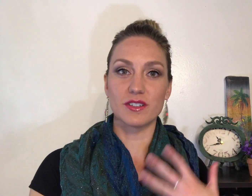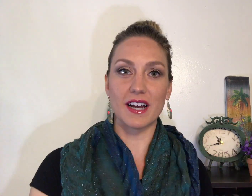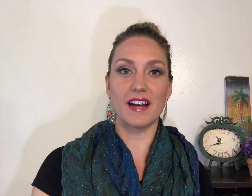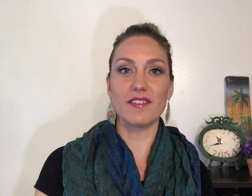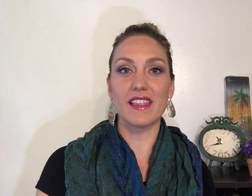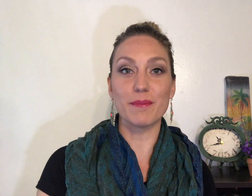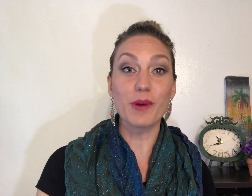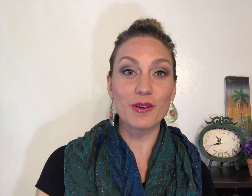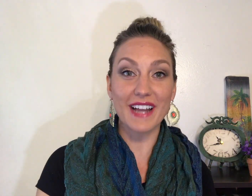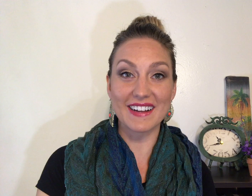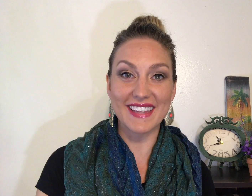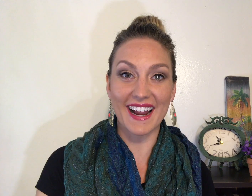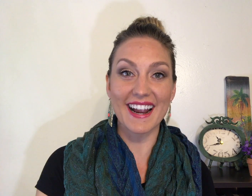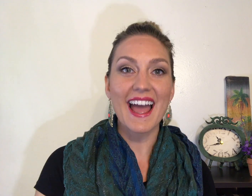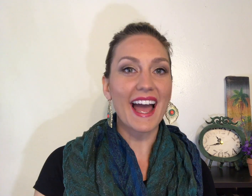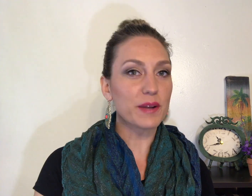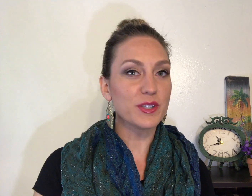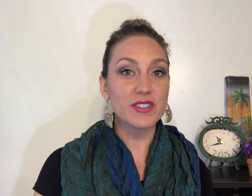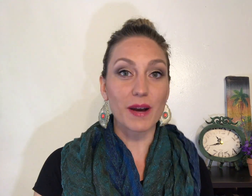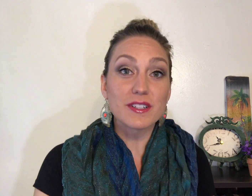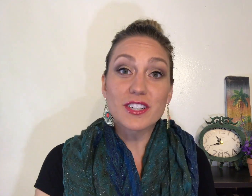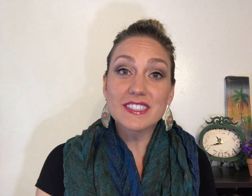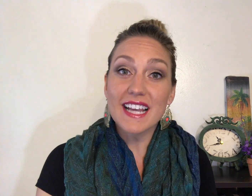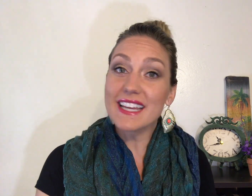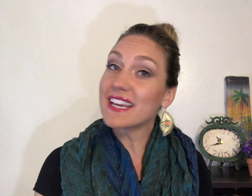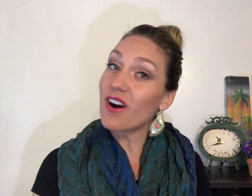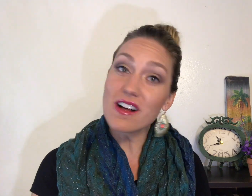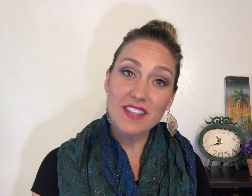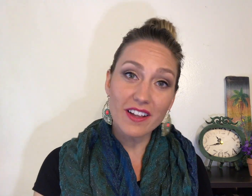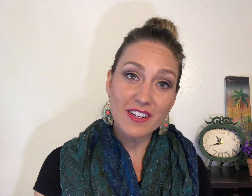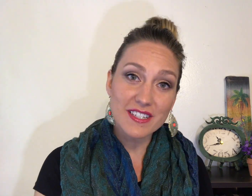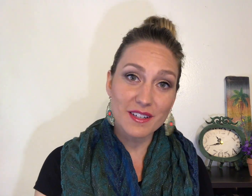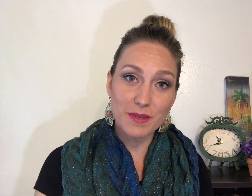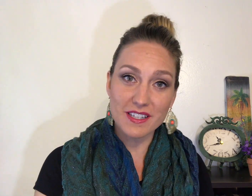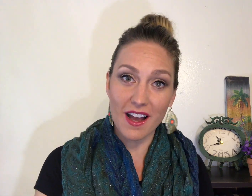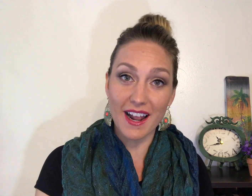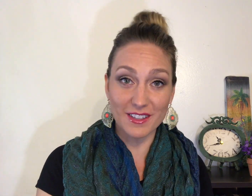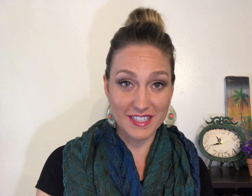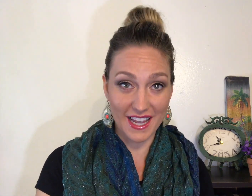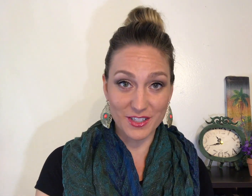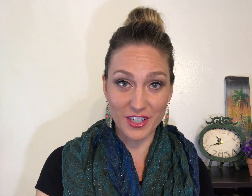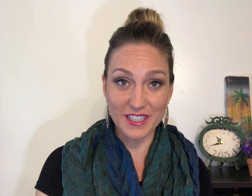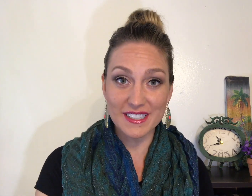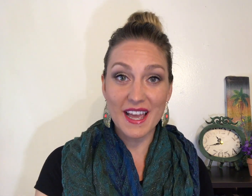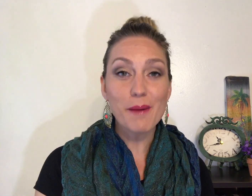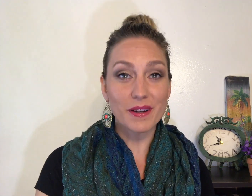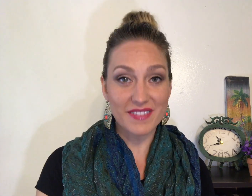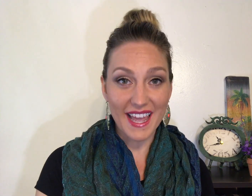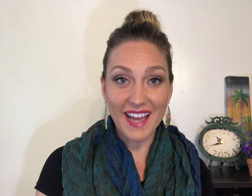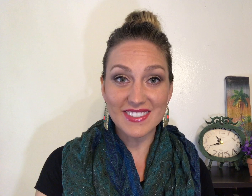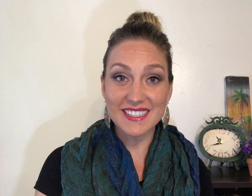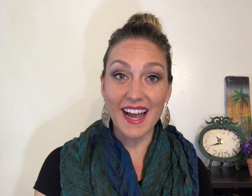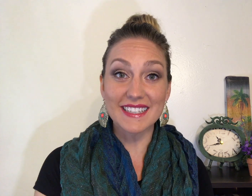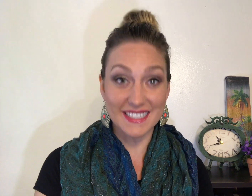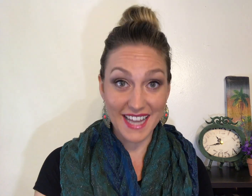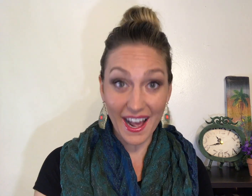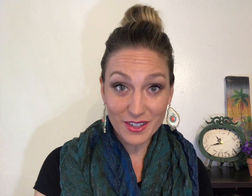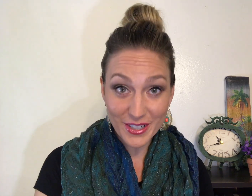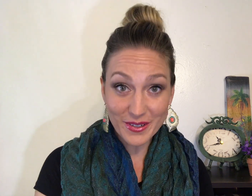of the pronoun there and we do that with turn taking. All toddlers need to be taught how to take turns but if they have a sign to tell you